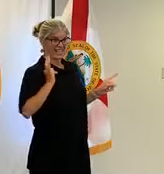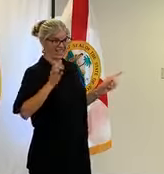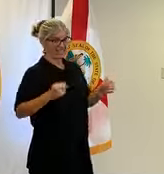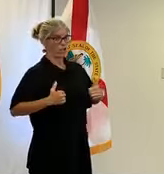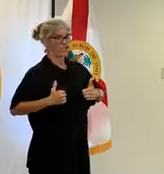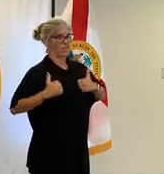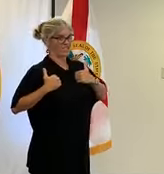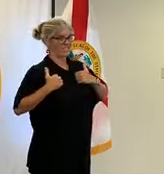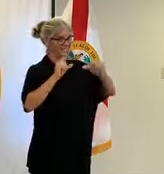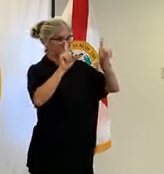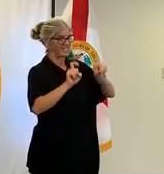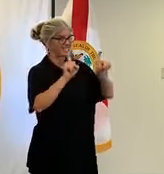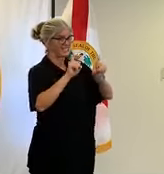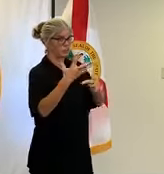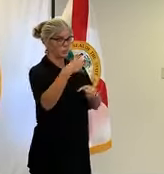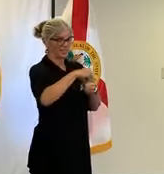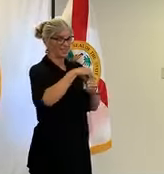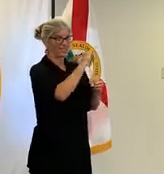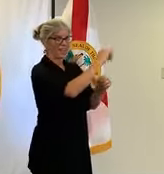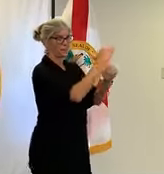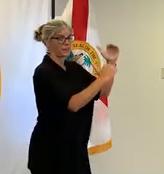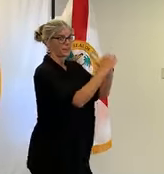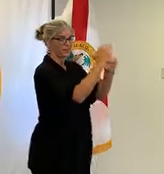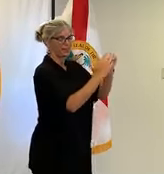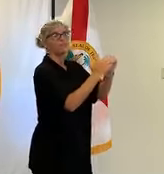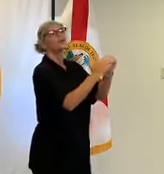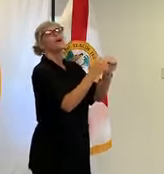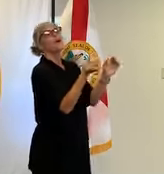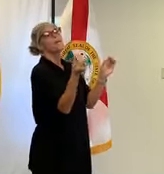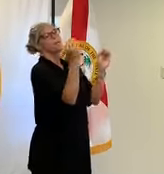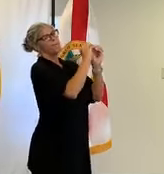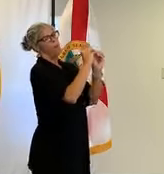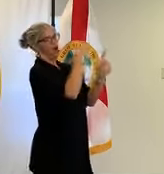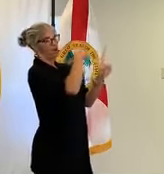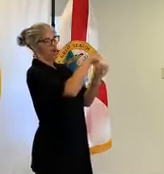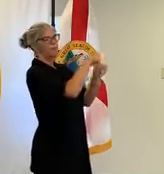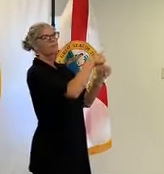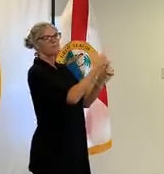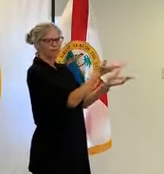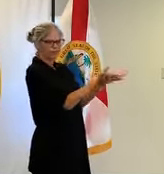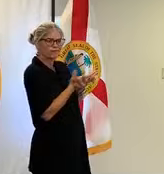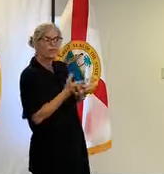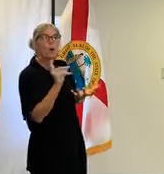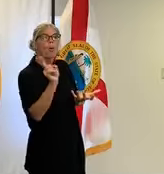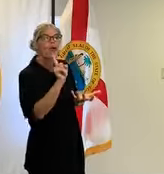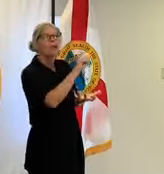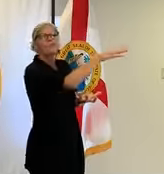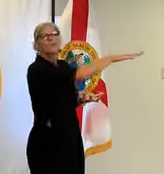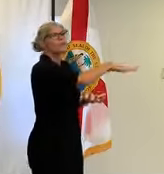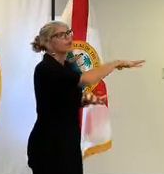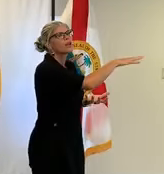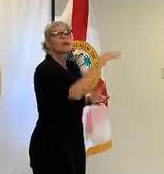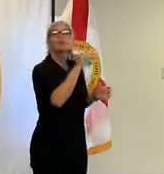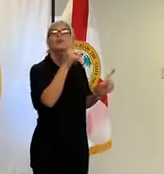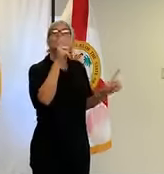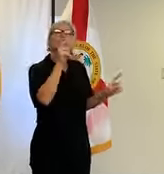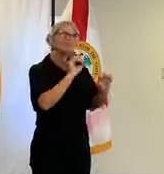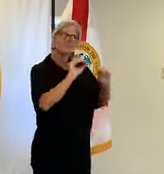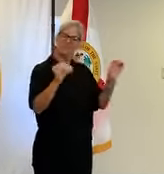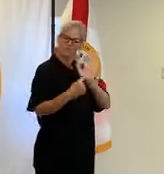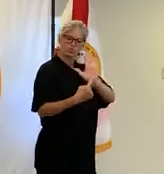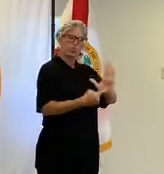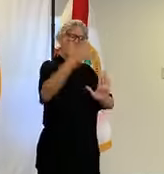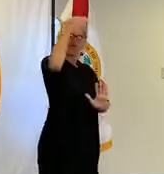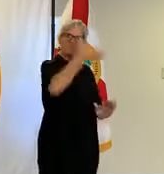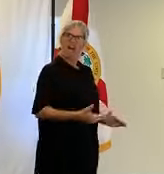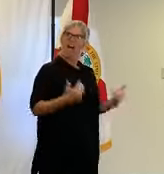coming in within the facility so it's more positives coming back from that is where the majority came in and they're asymptomatic cases so they're not showing symptoms and